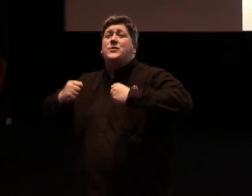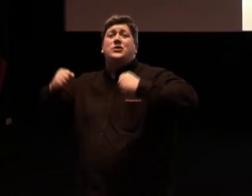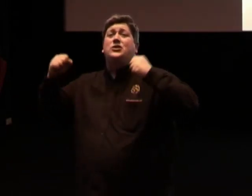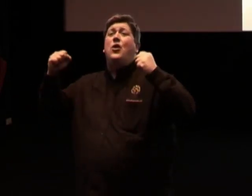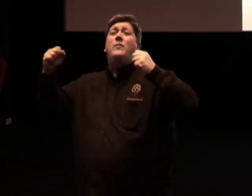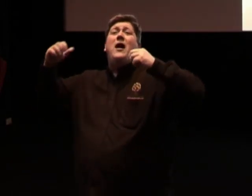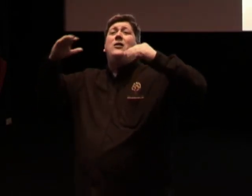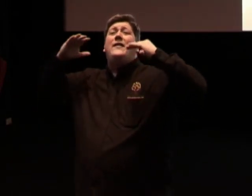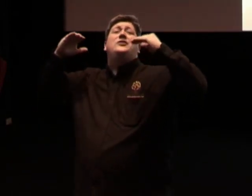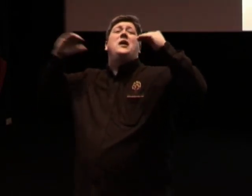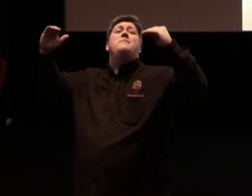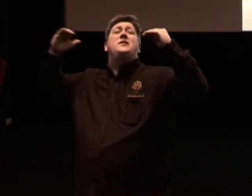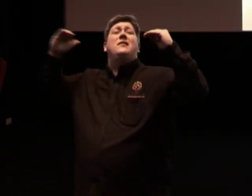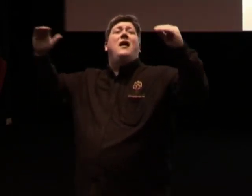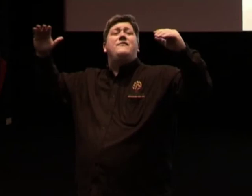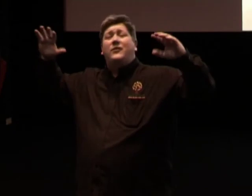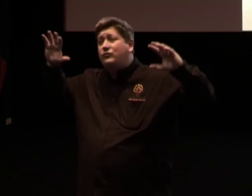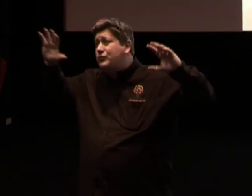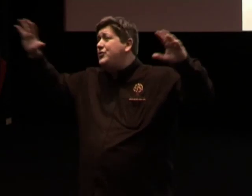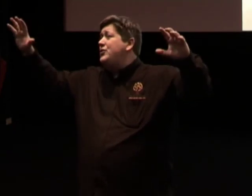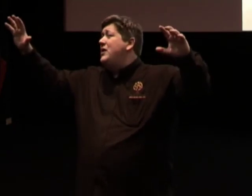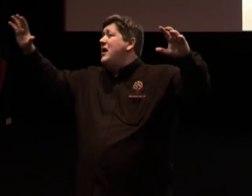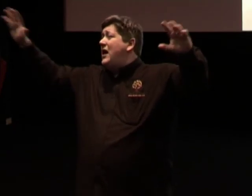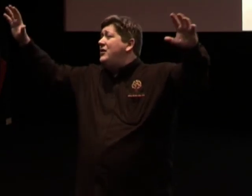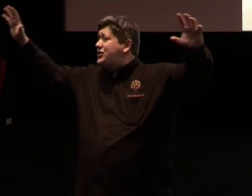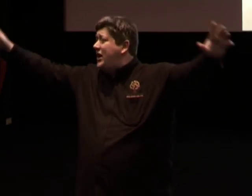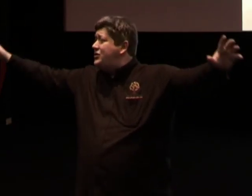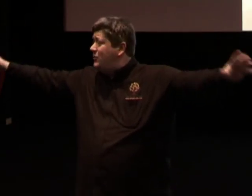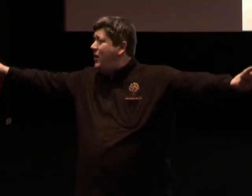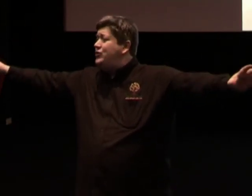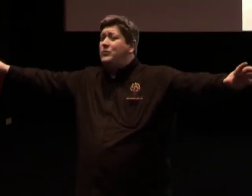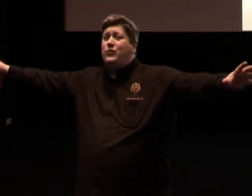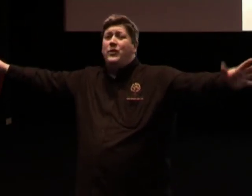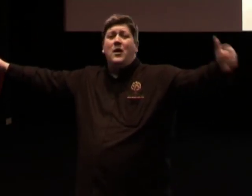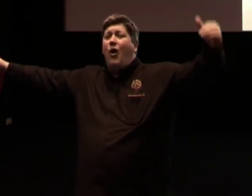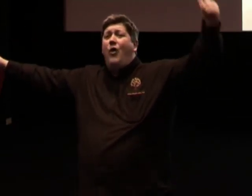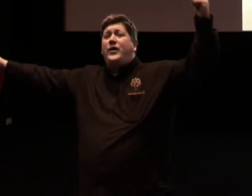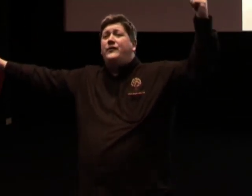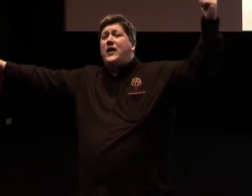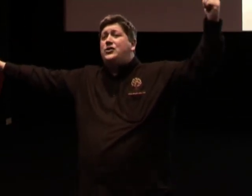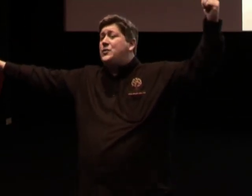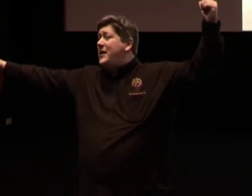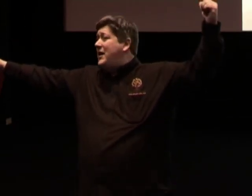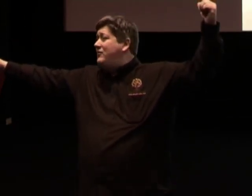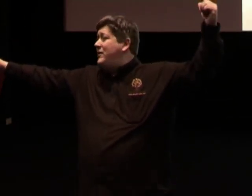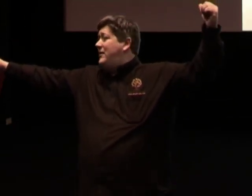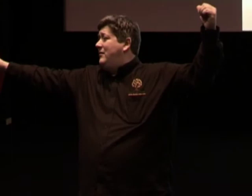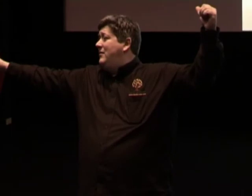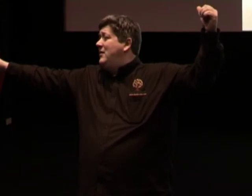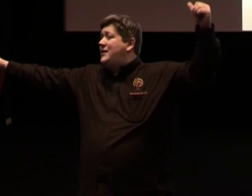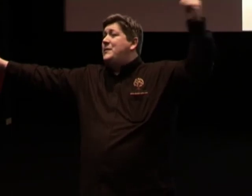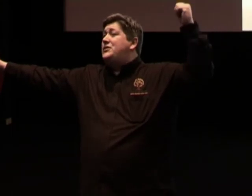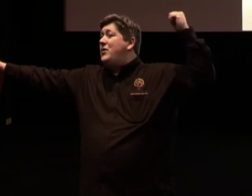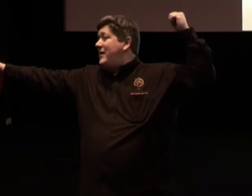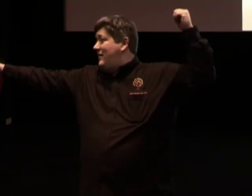six months we're just going to talk about how to let that champion life flow through you. And how to change the world. All the confessions we make every week.